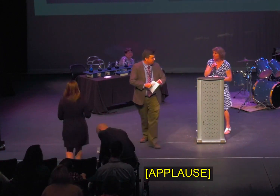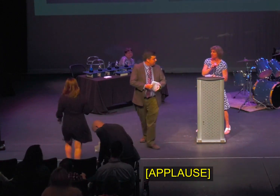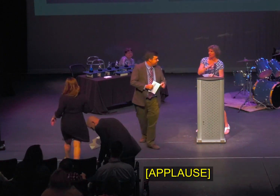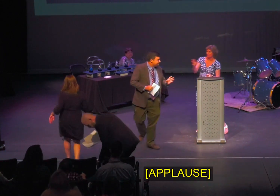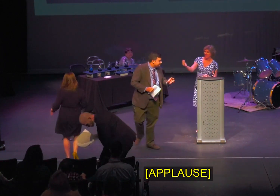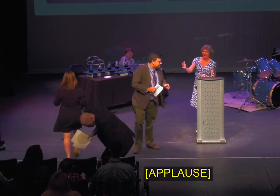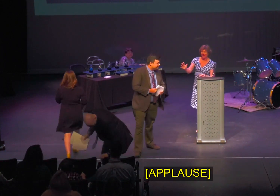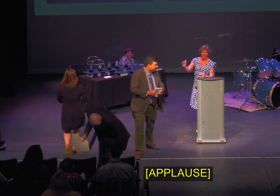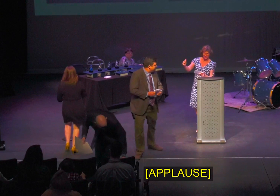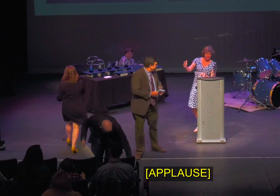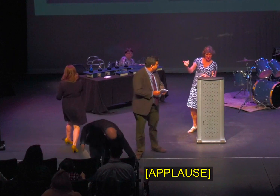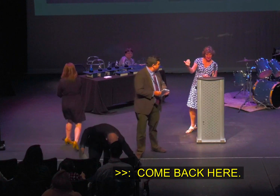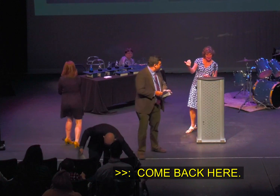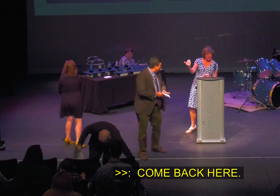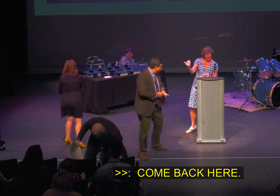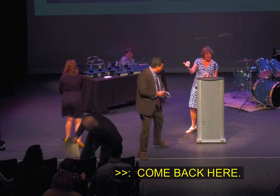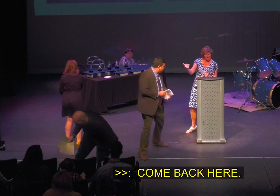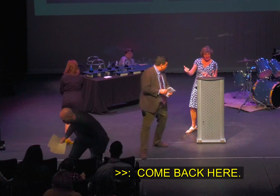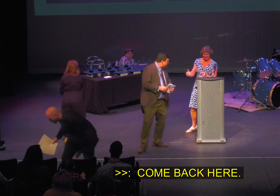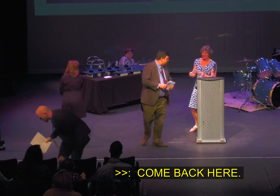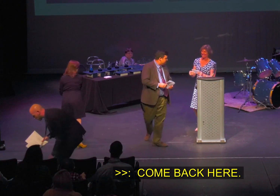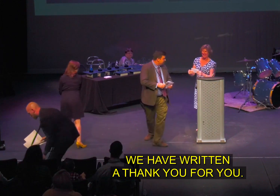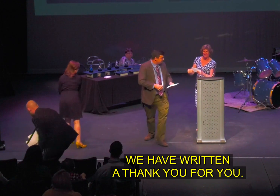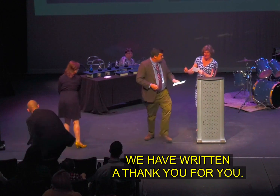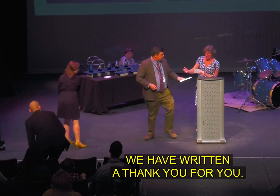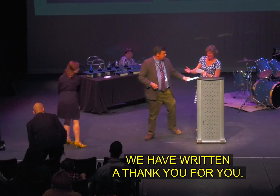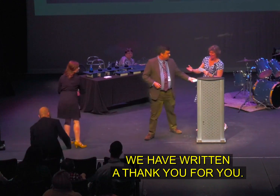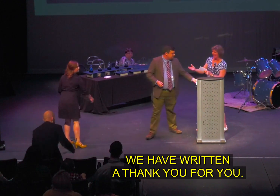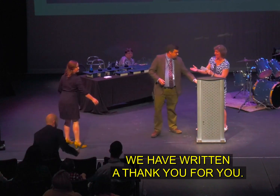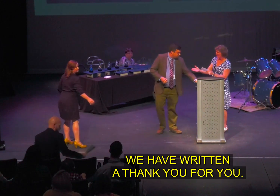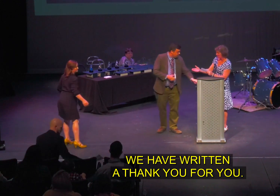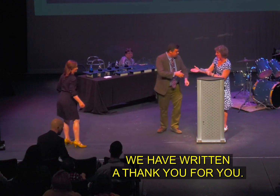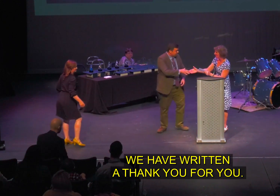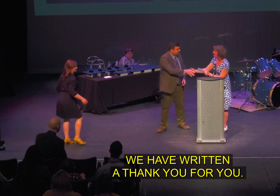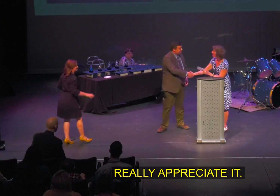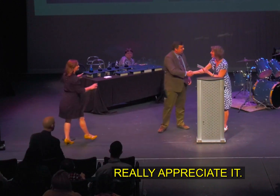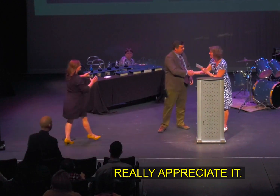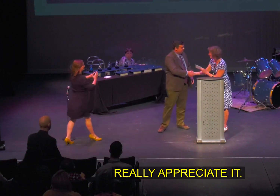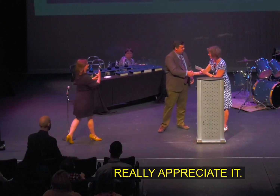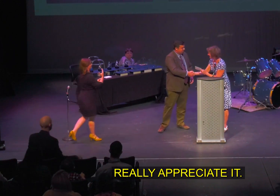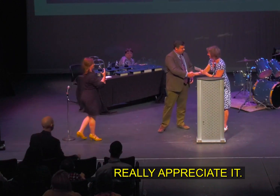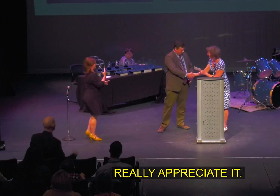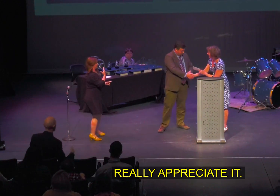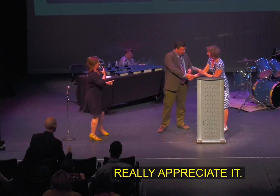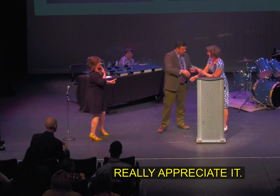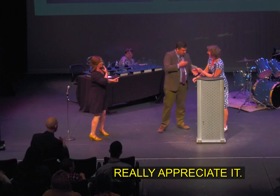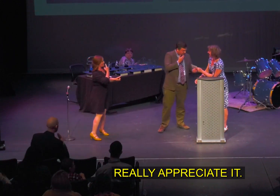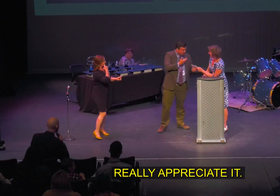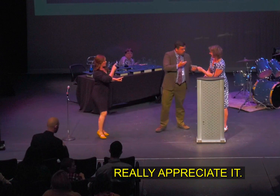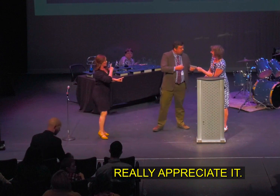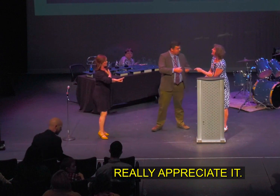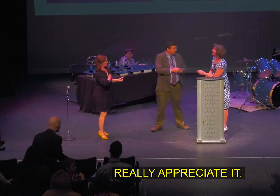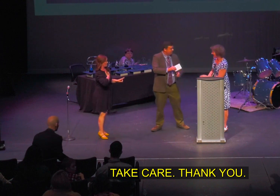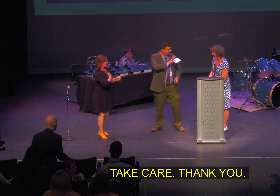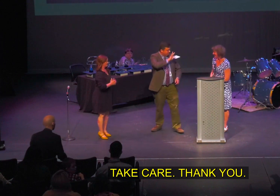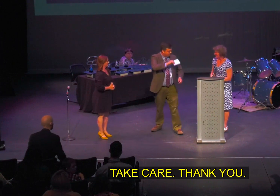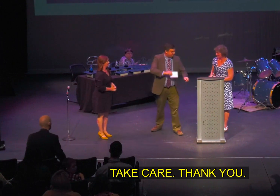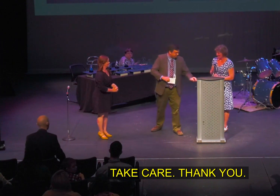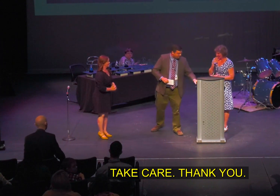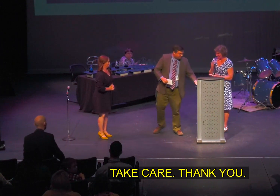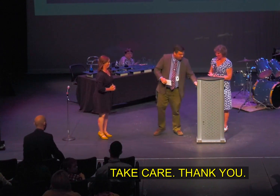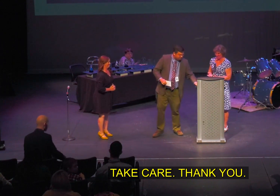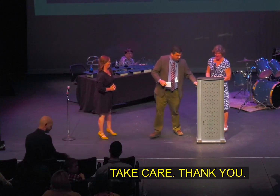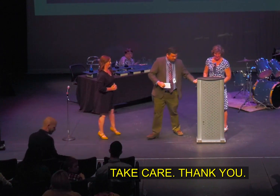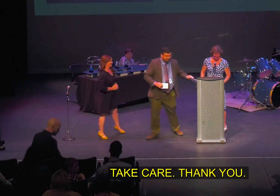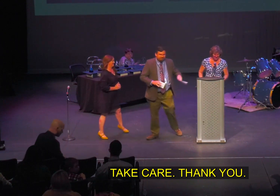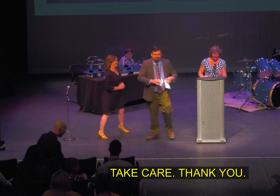So much, Dr. Max. Come back here. We have a thank you for you. Really appreciate it. Take care.